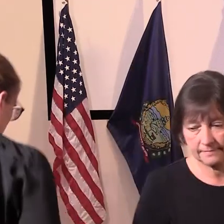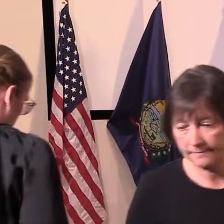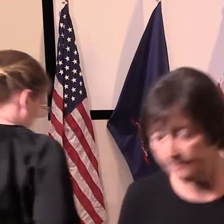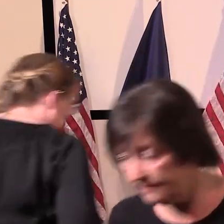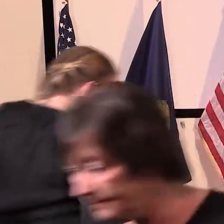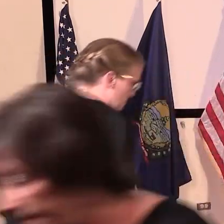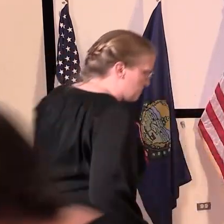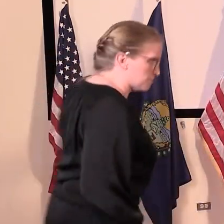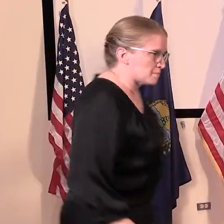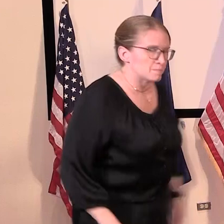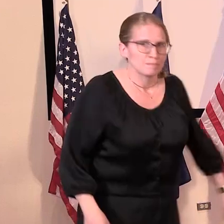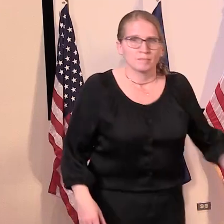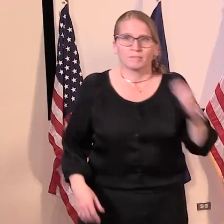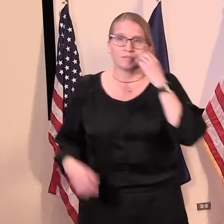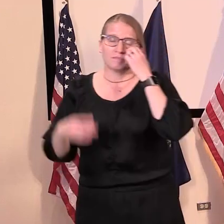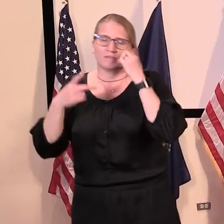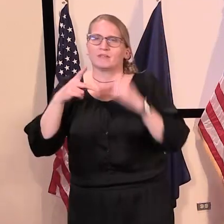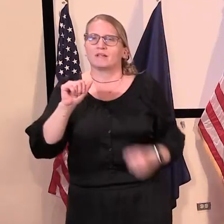Patricia Bennington-Banner.